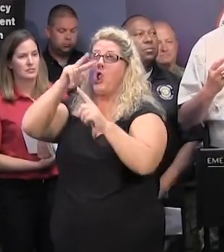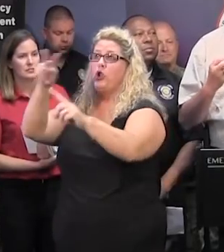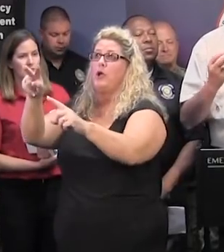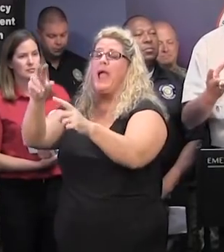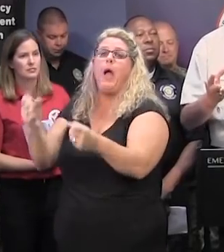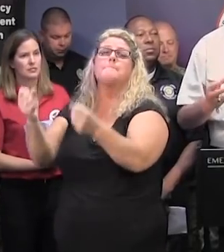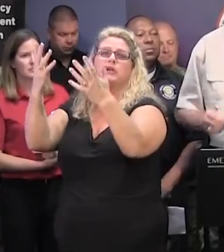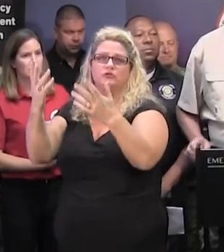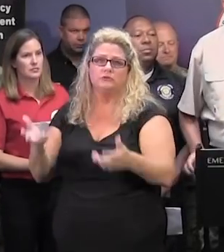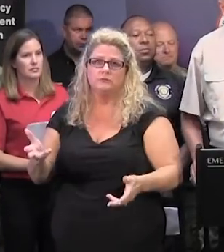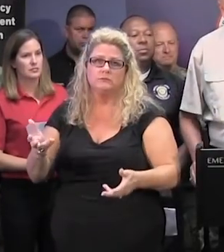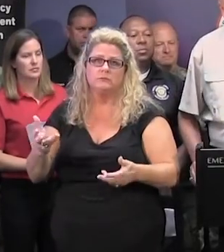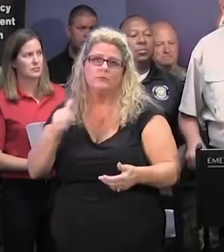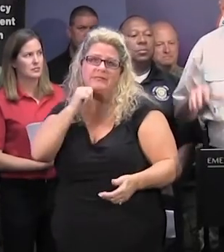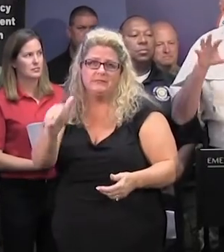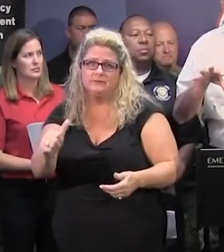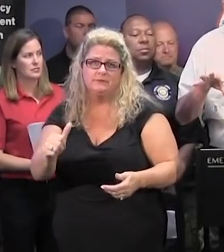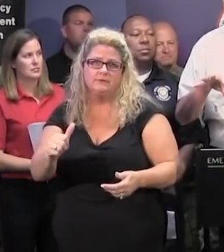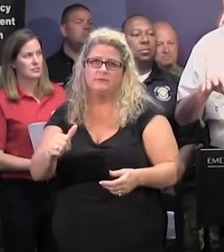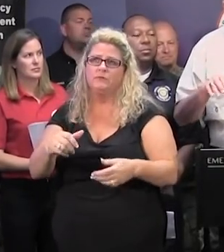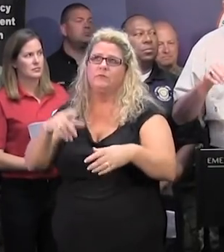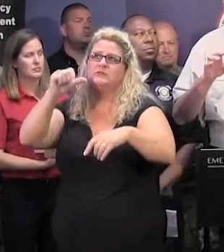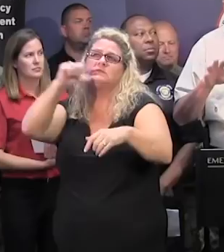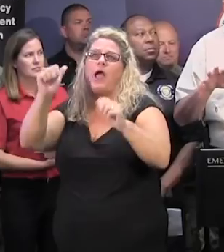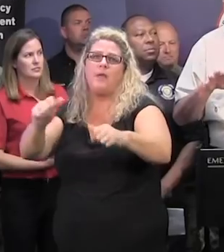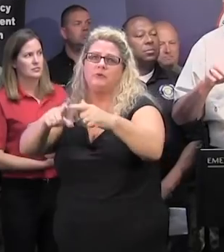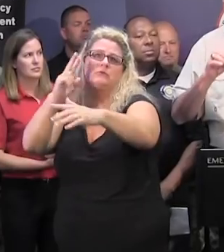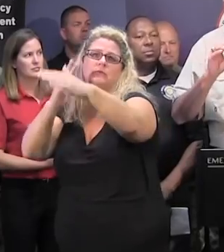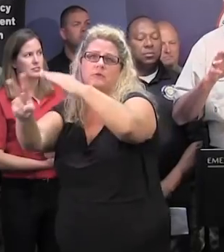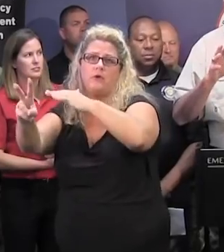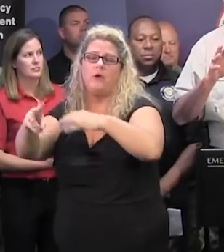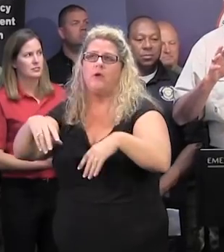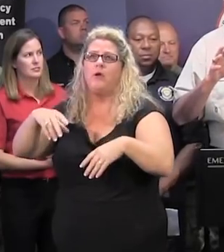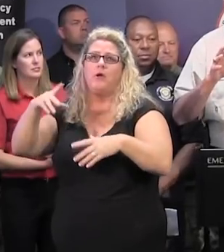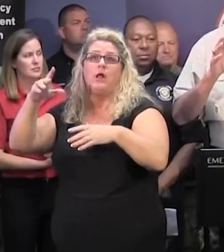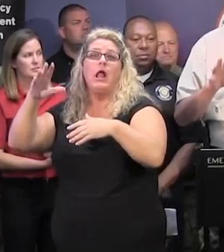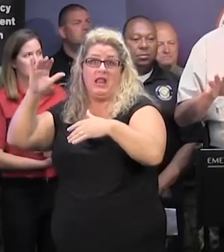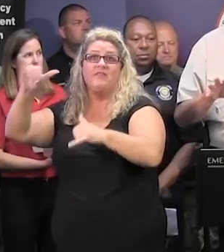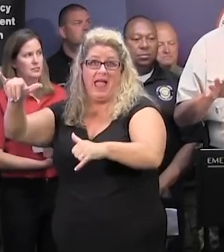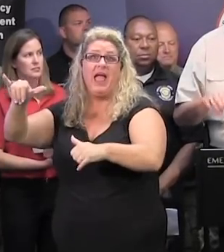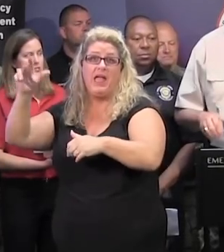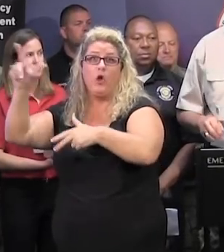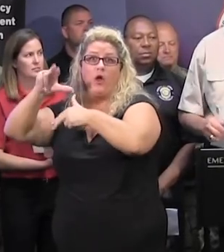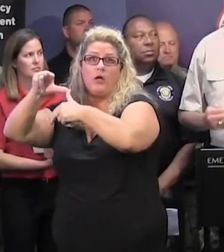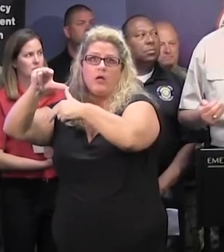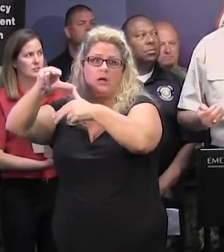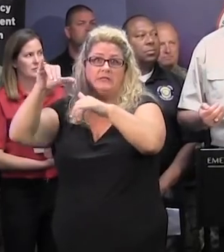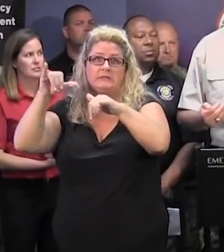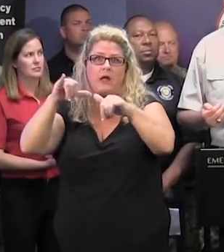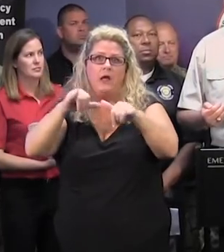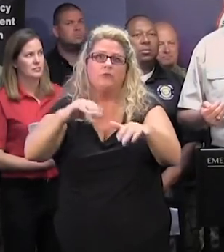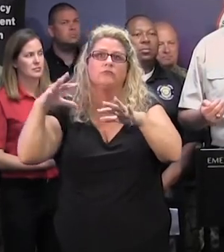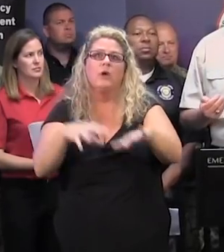fell. It wasn't forecast. And when Joaquin set up over us for a period of time and it rained, it rained. So I think